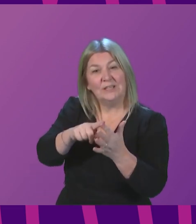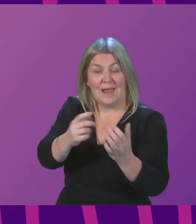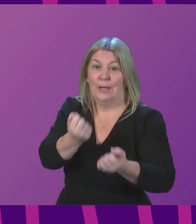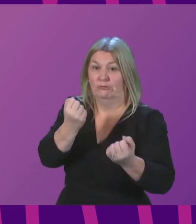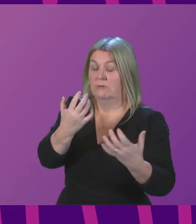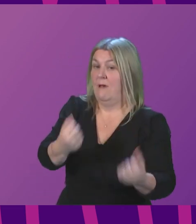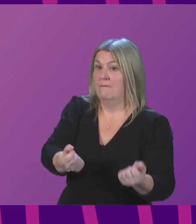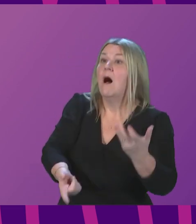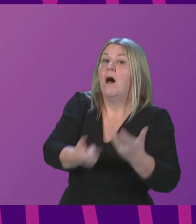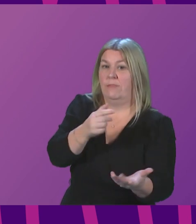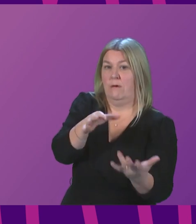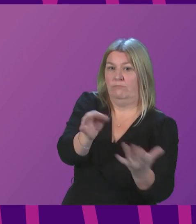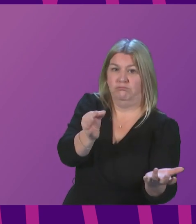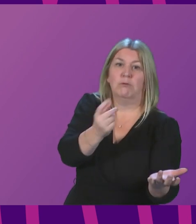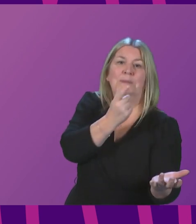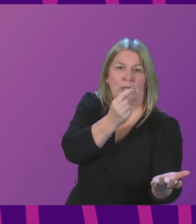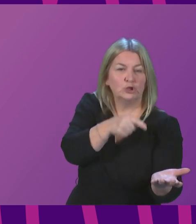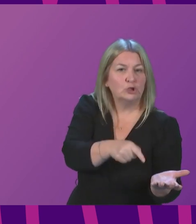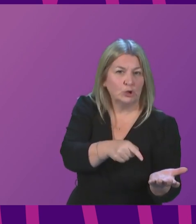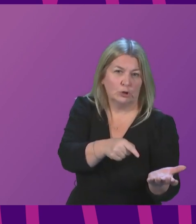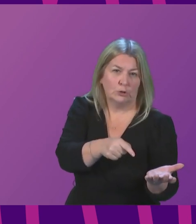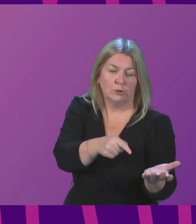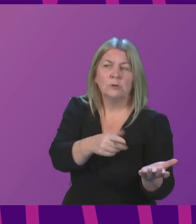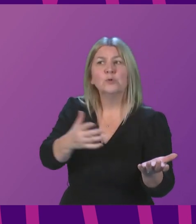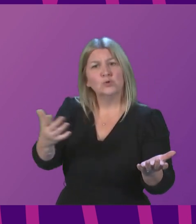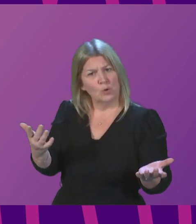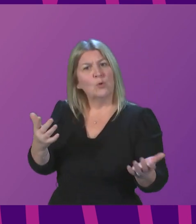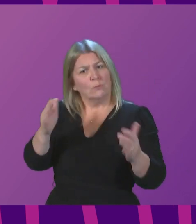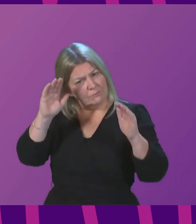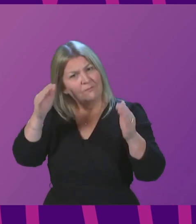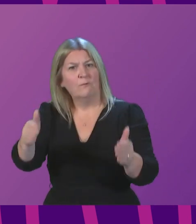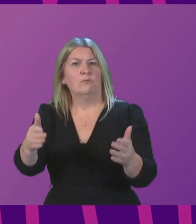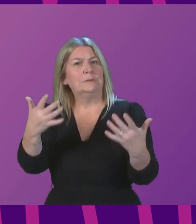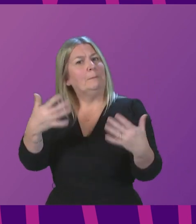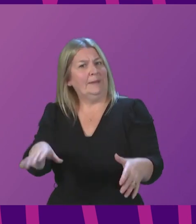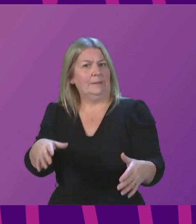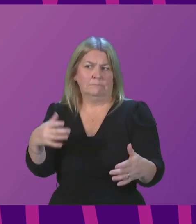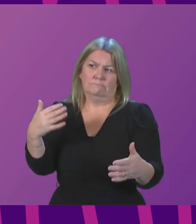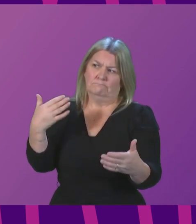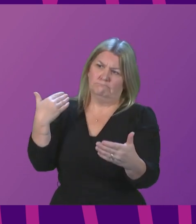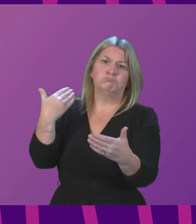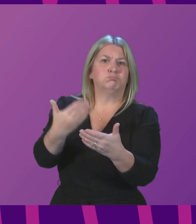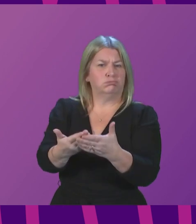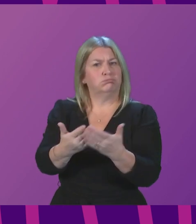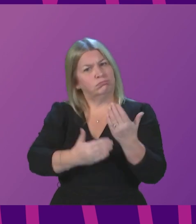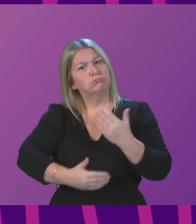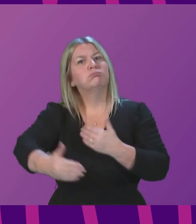for the Highlands and Islands and indeed for all of Scotland. So we'll continue to focus very much, as we make this transition, on ensuring that it is a transition